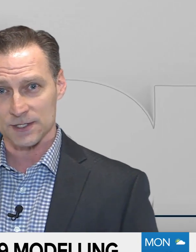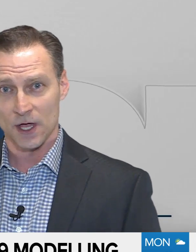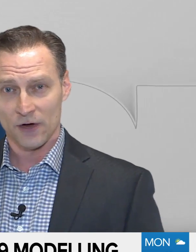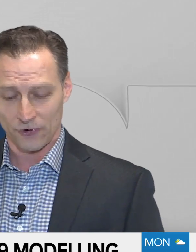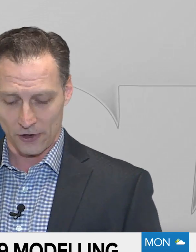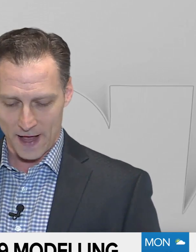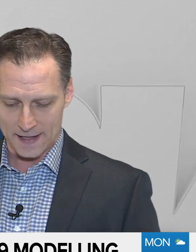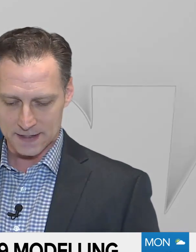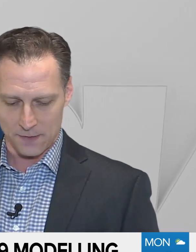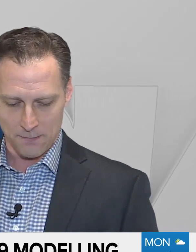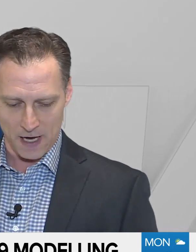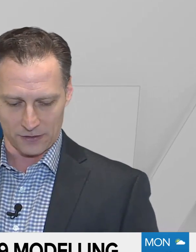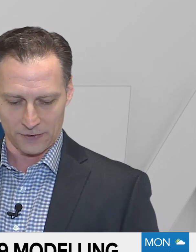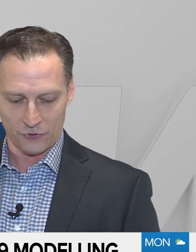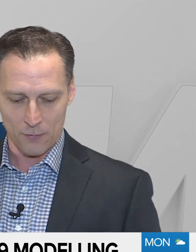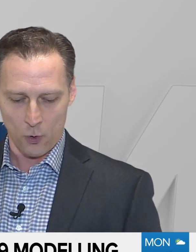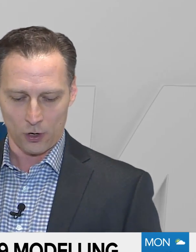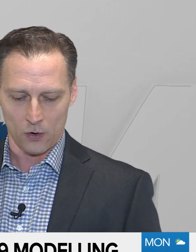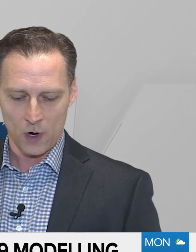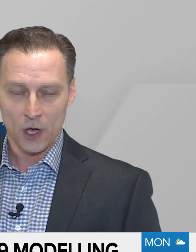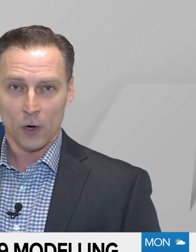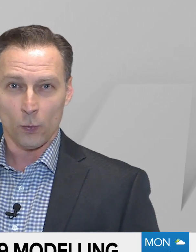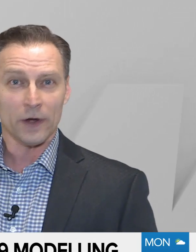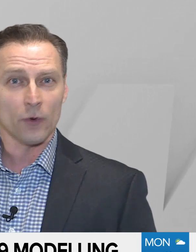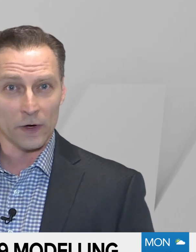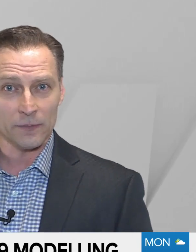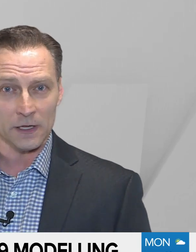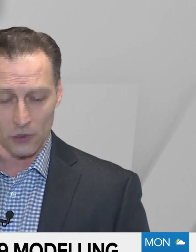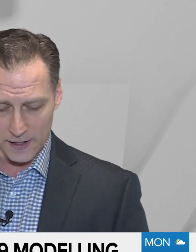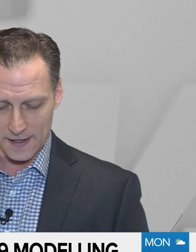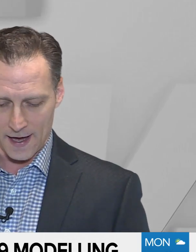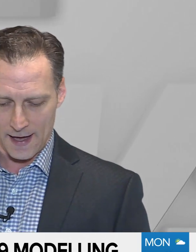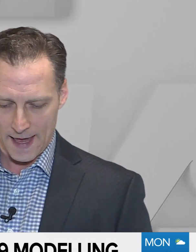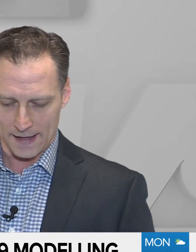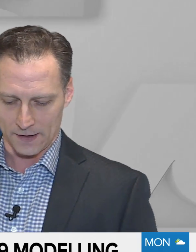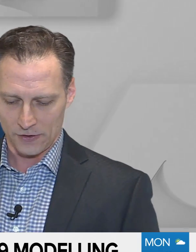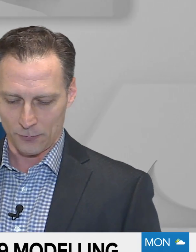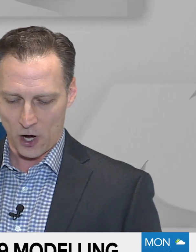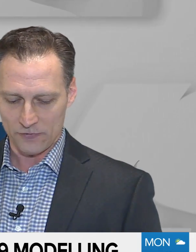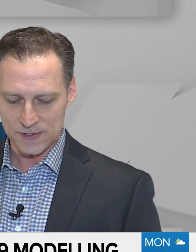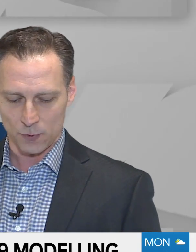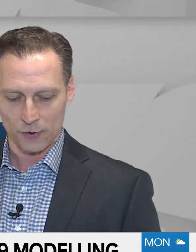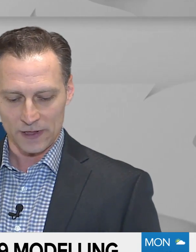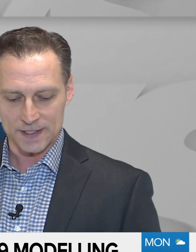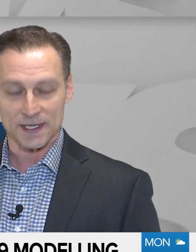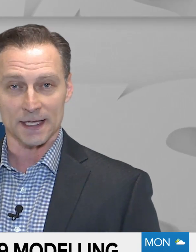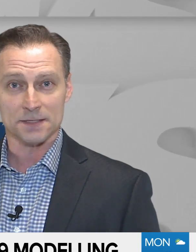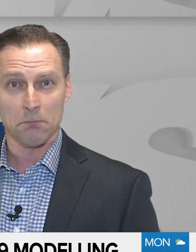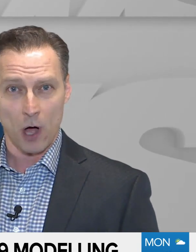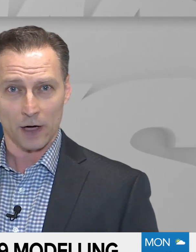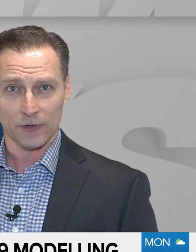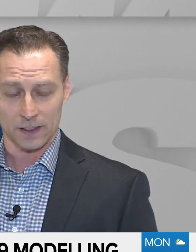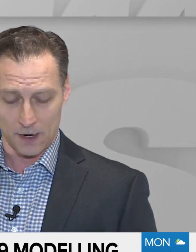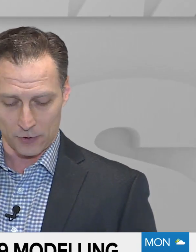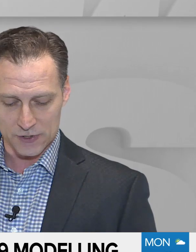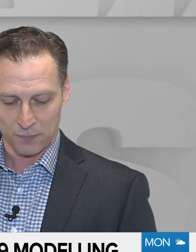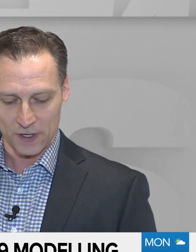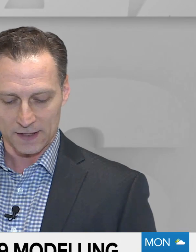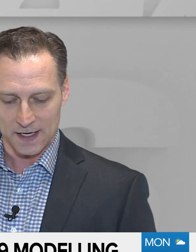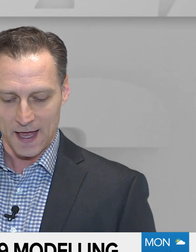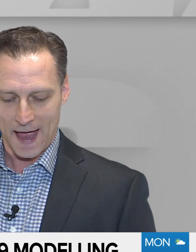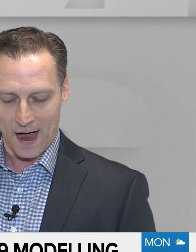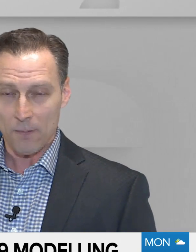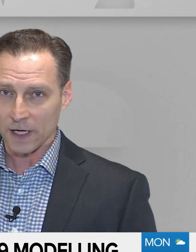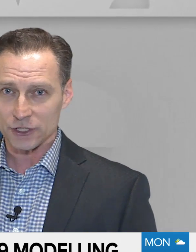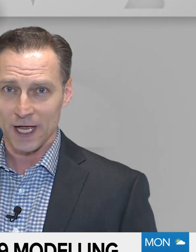basis for the last month. Tomorrow, we are going to be looking ahead. The province will release its modelling numbers,